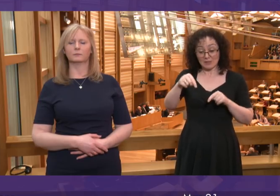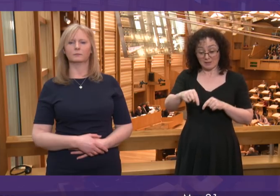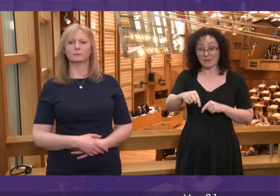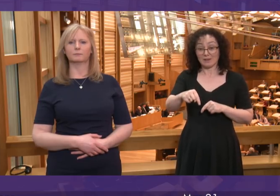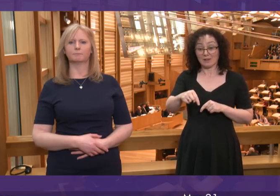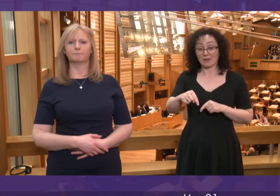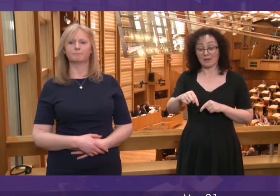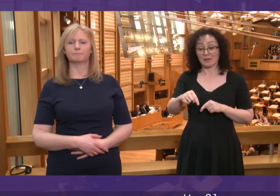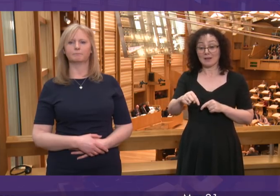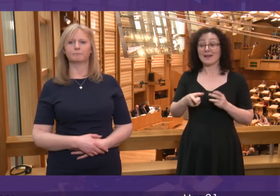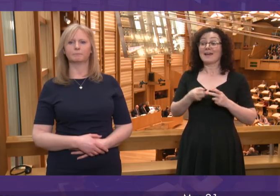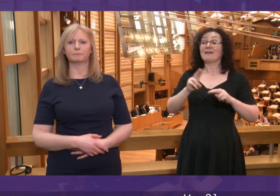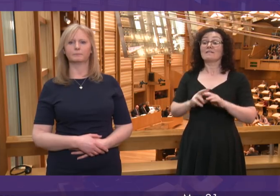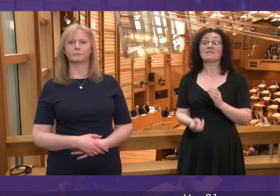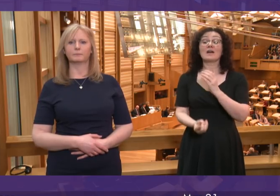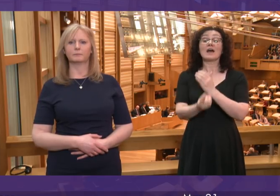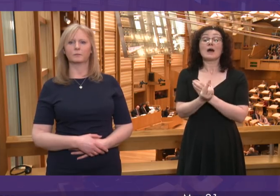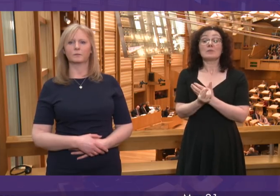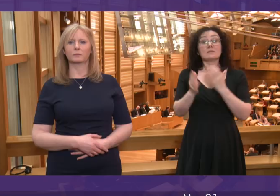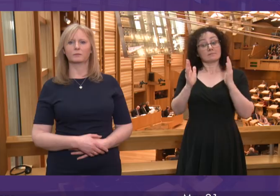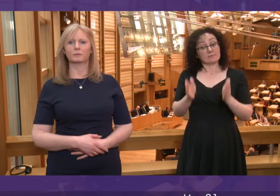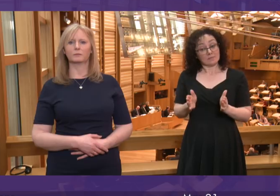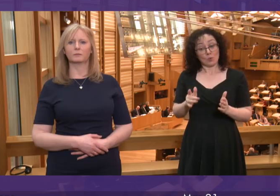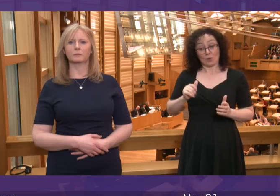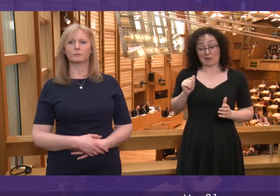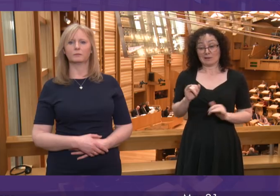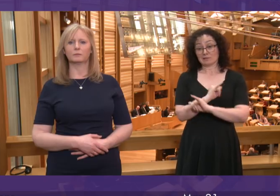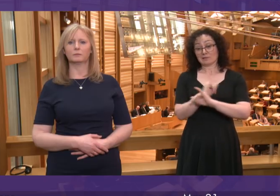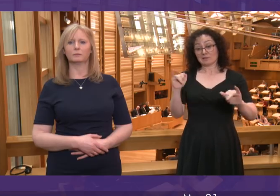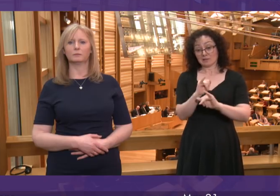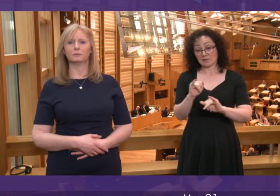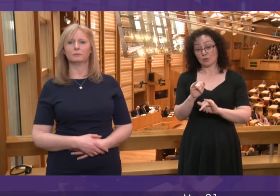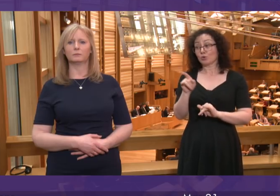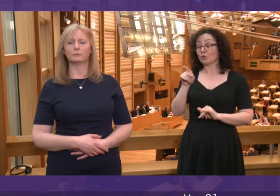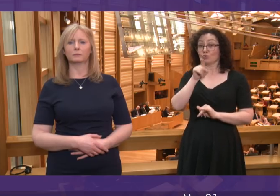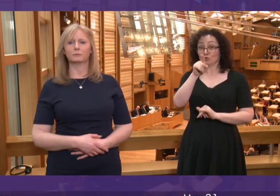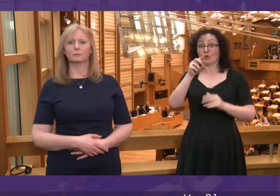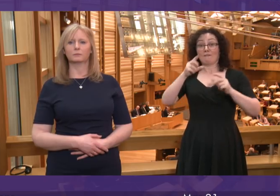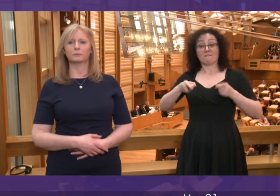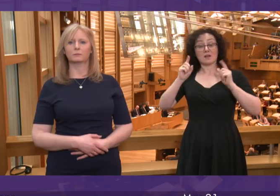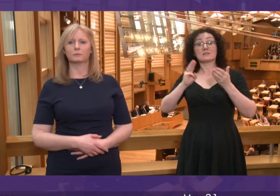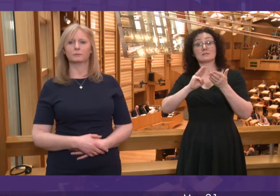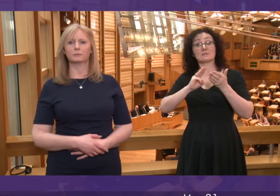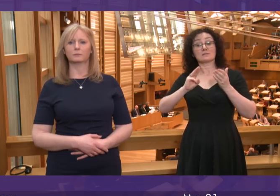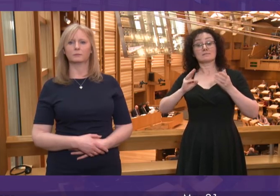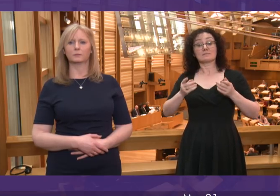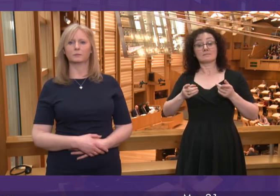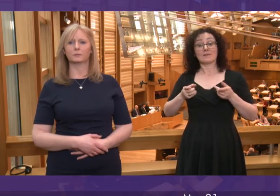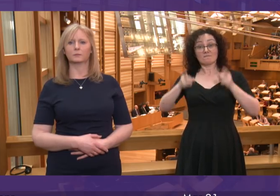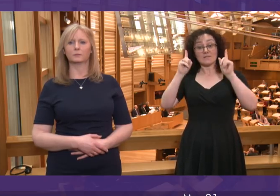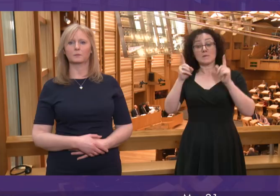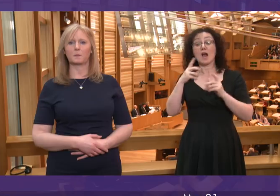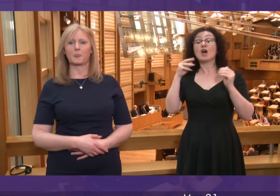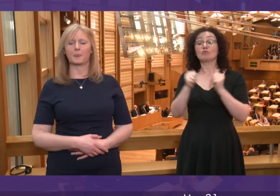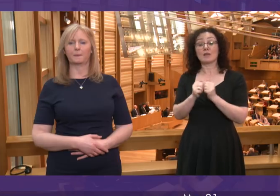that happens, does the First Minister agree that MPs must be prepared finally to put the public interest first and be willing, if